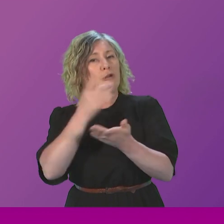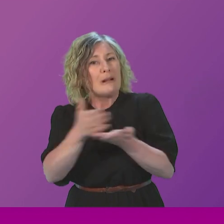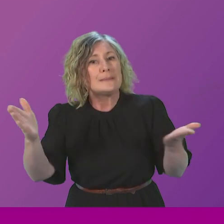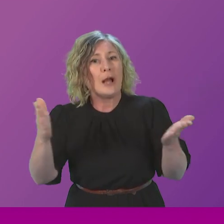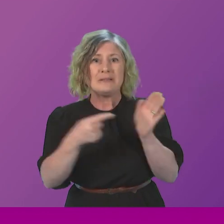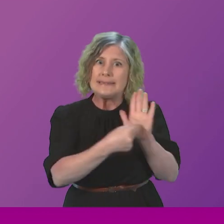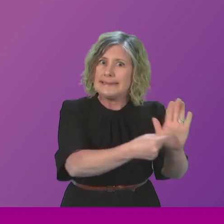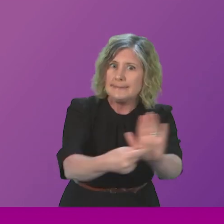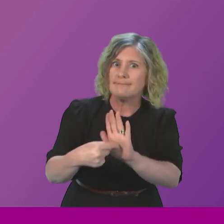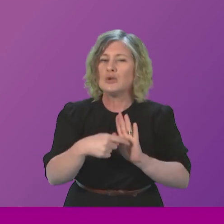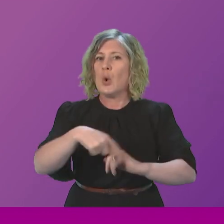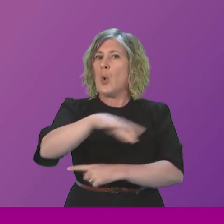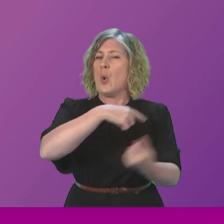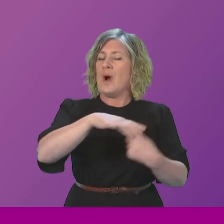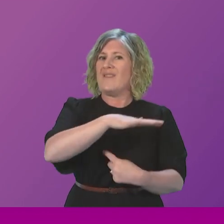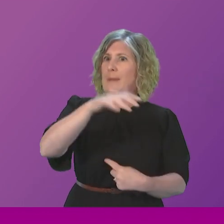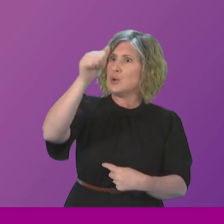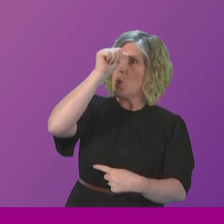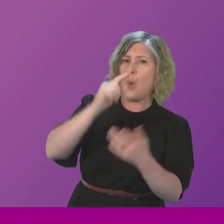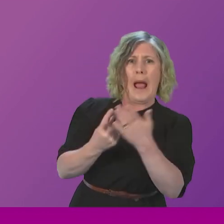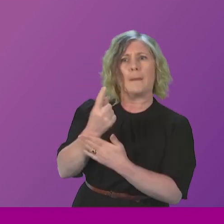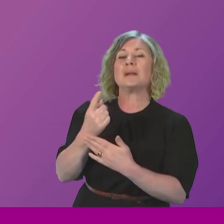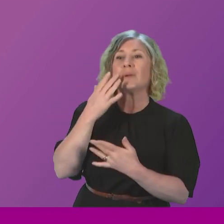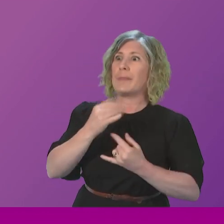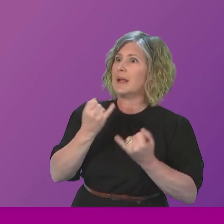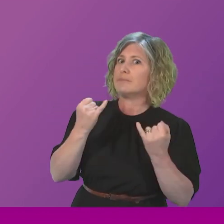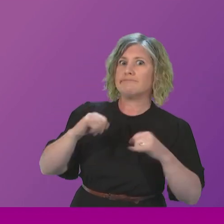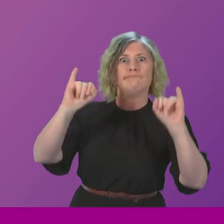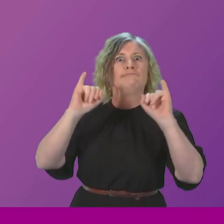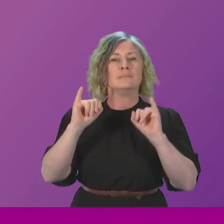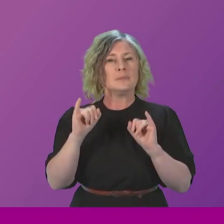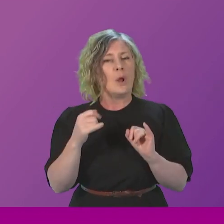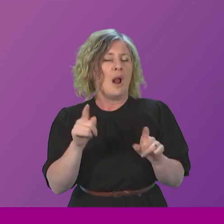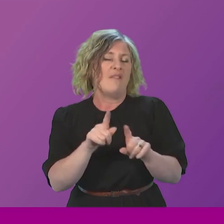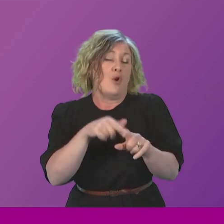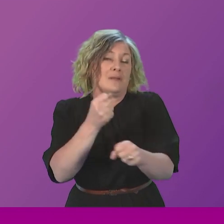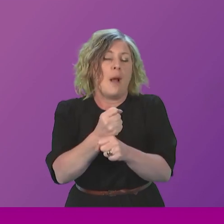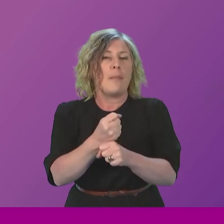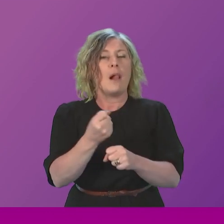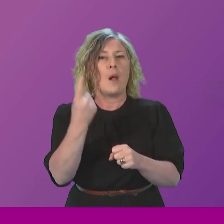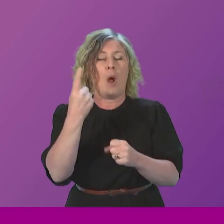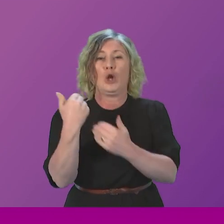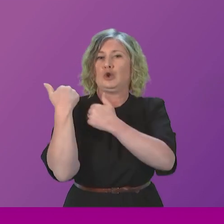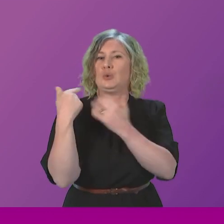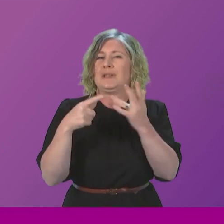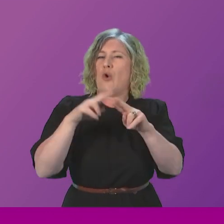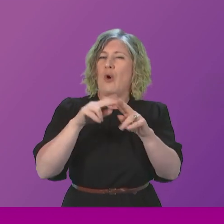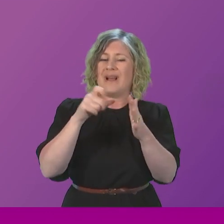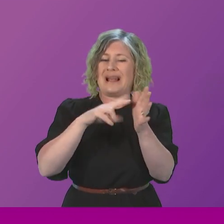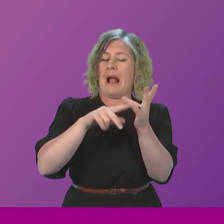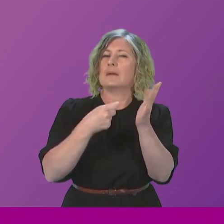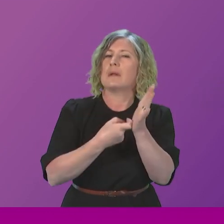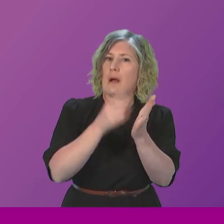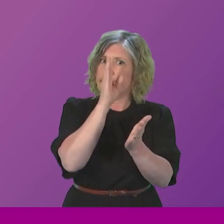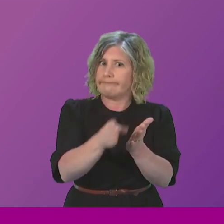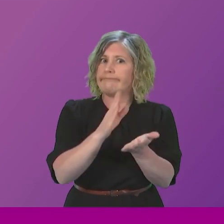those rare cases, things do go wrong, such as the duty of candour, for example. We introduced that organisational duty of candour in